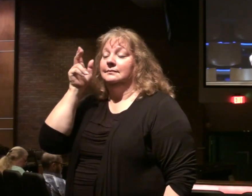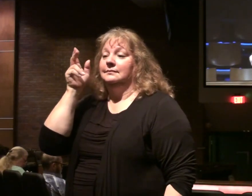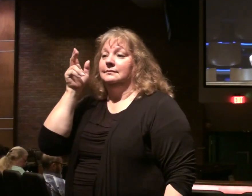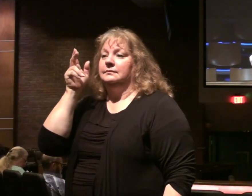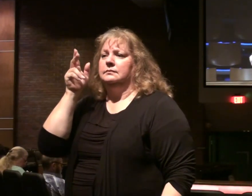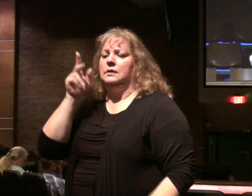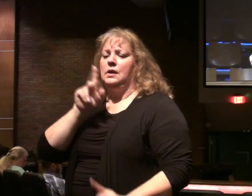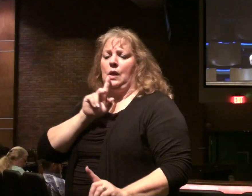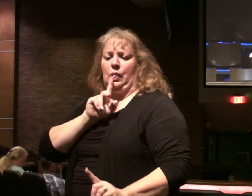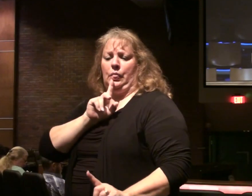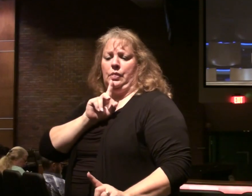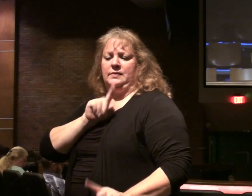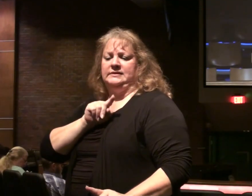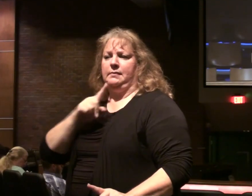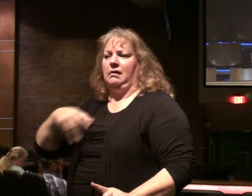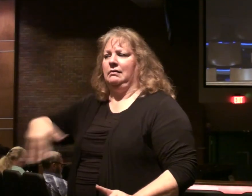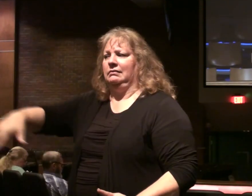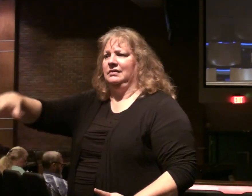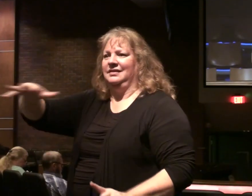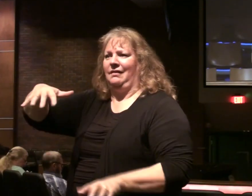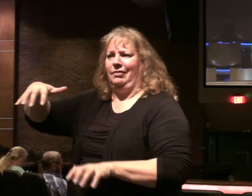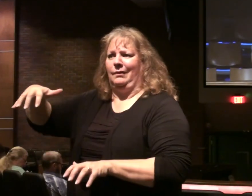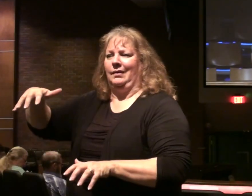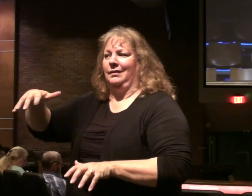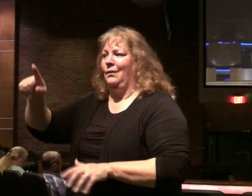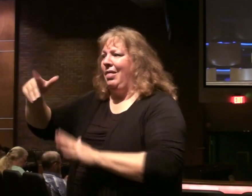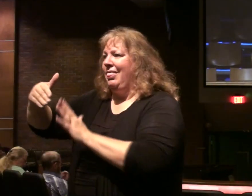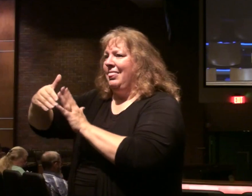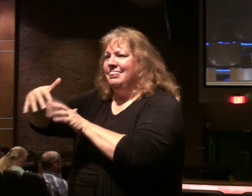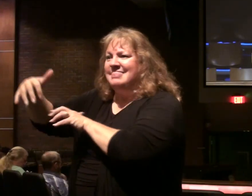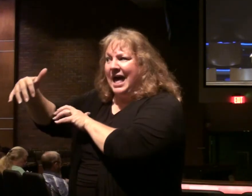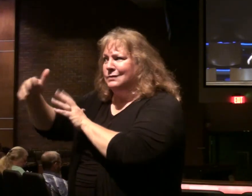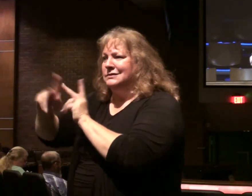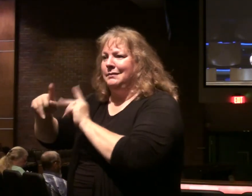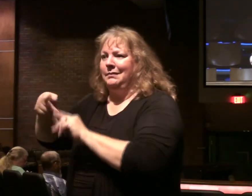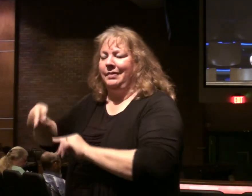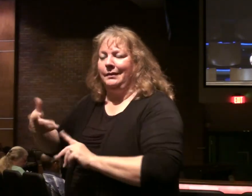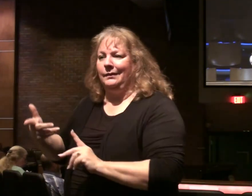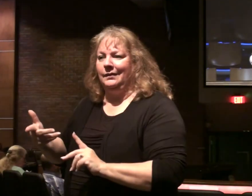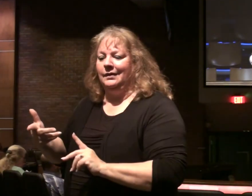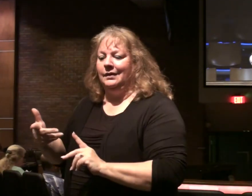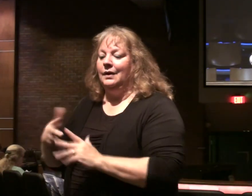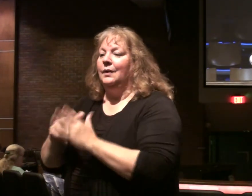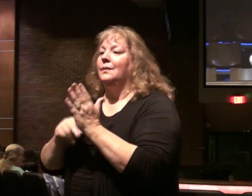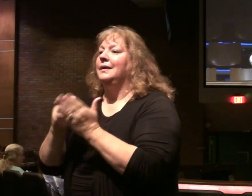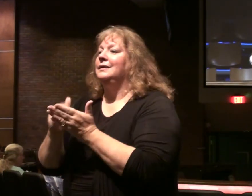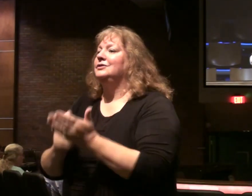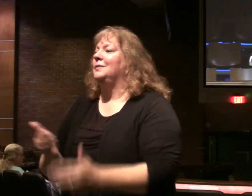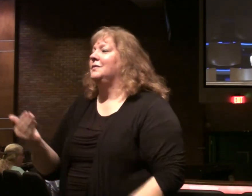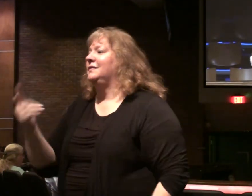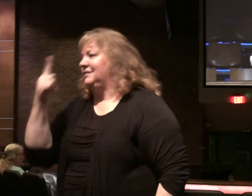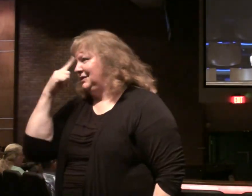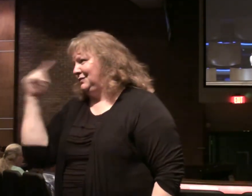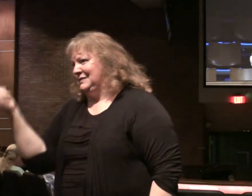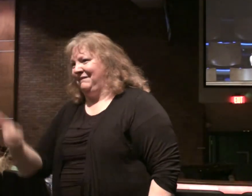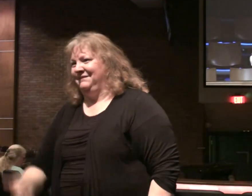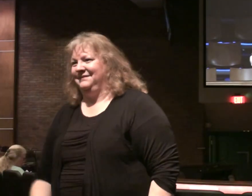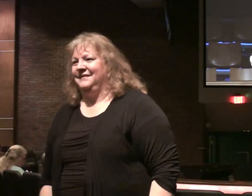What was the response of the people? The thousands of people there. You can go and read chapter 15 on your own.